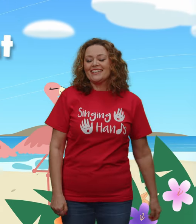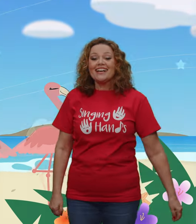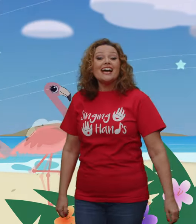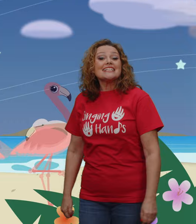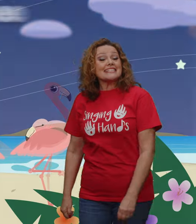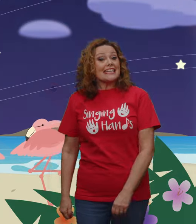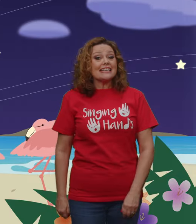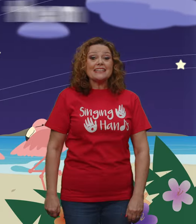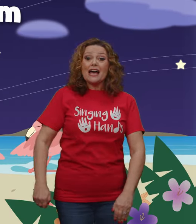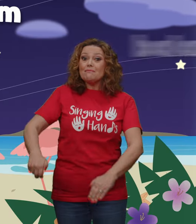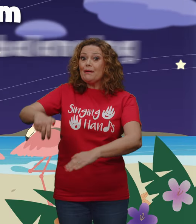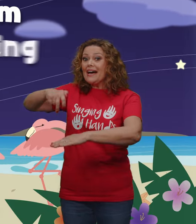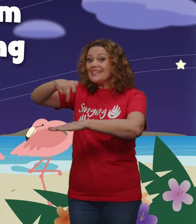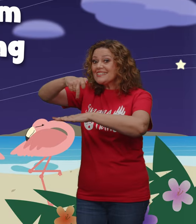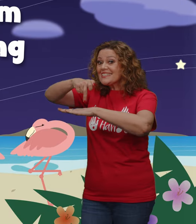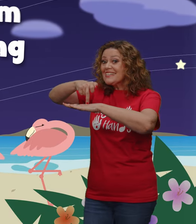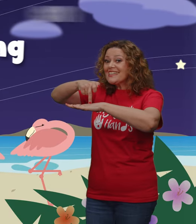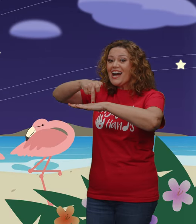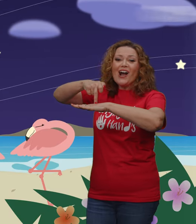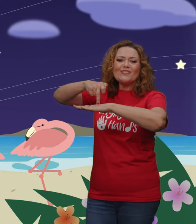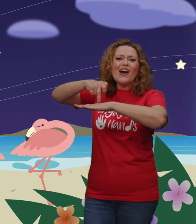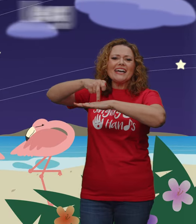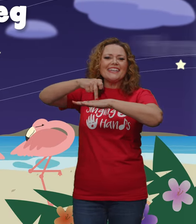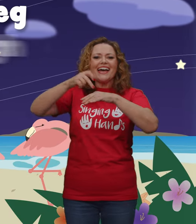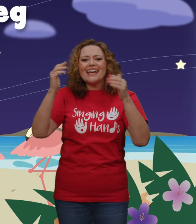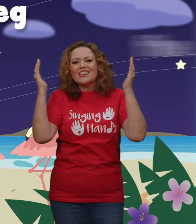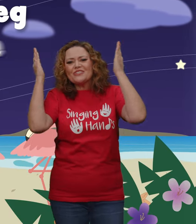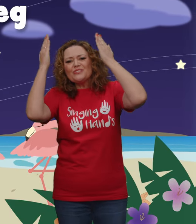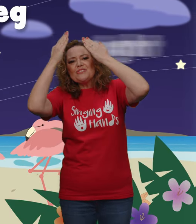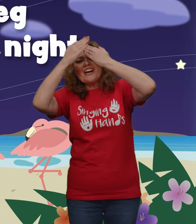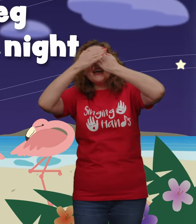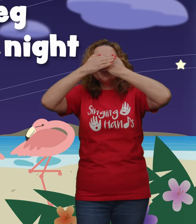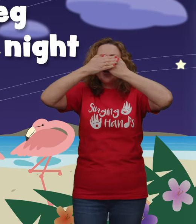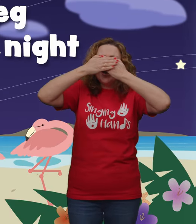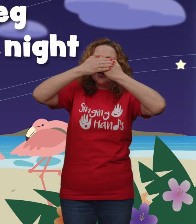See them balancing on one way through the night